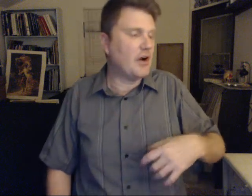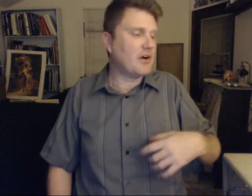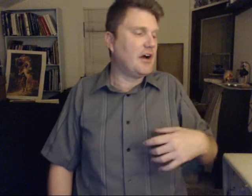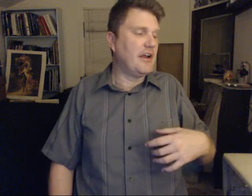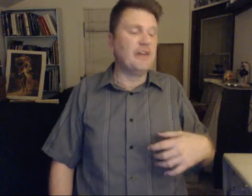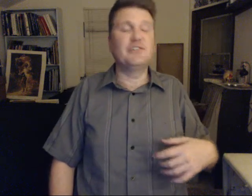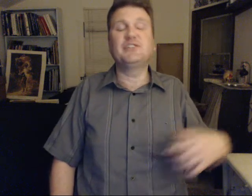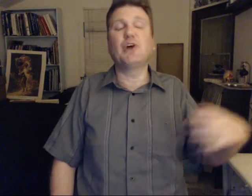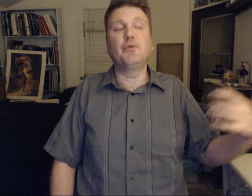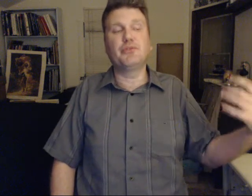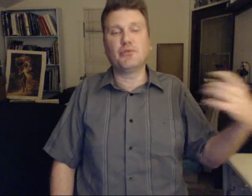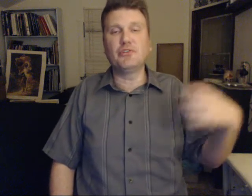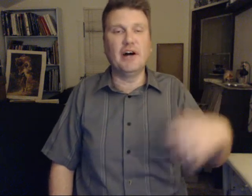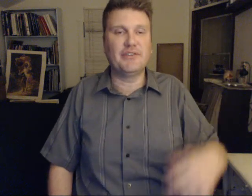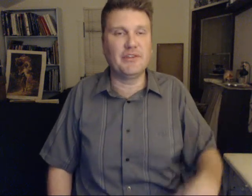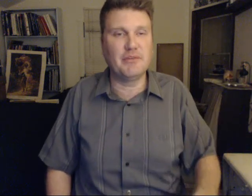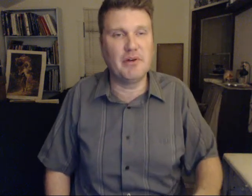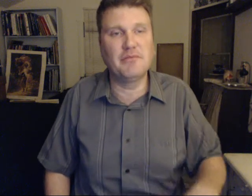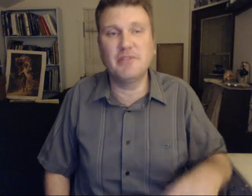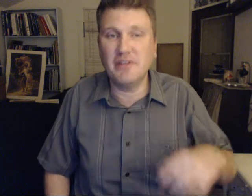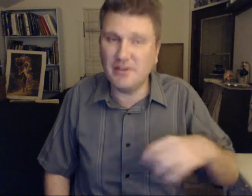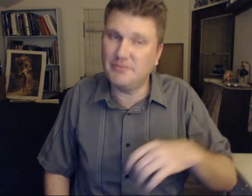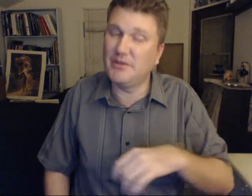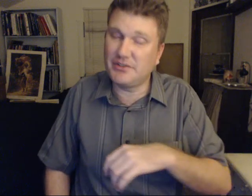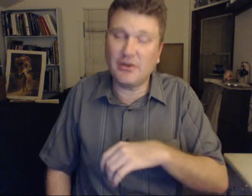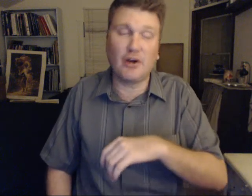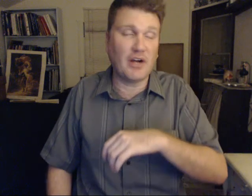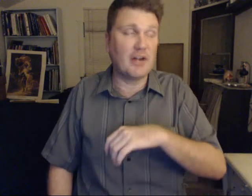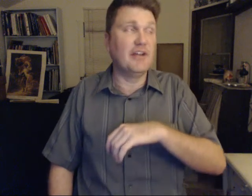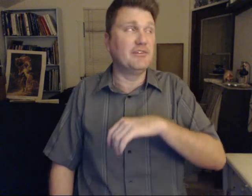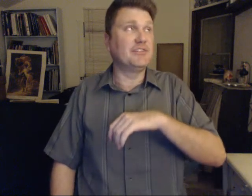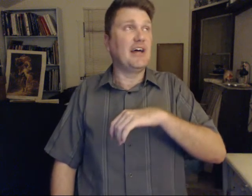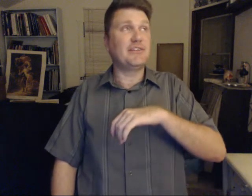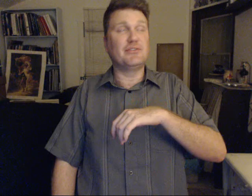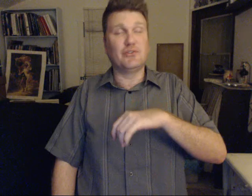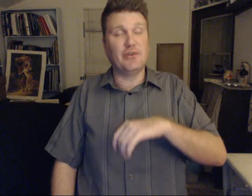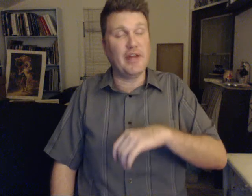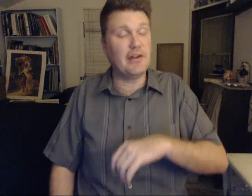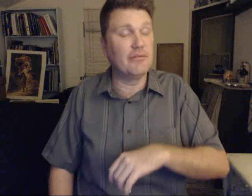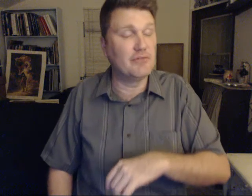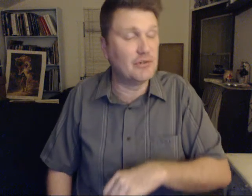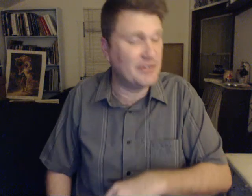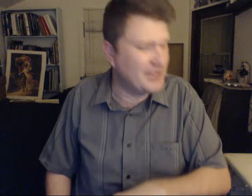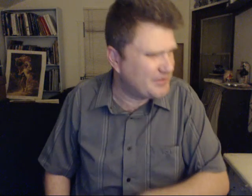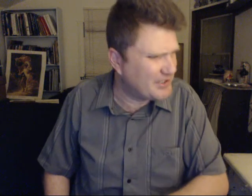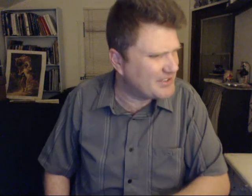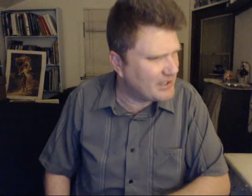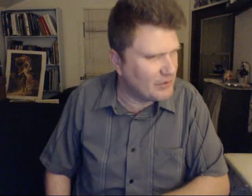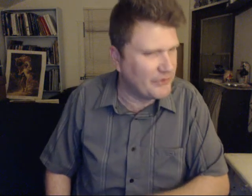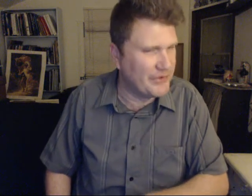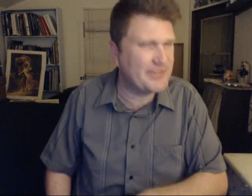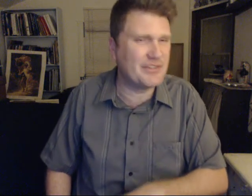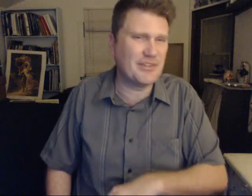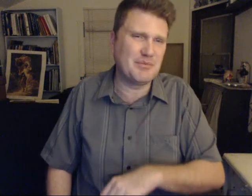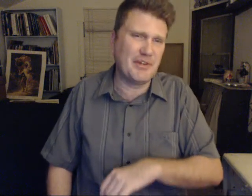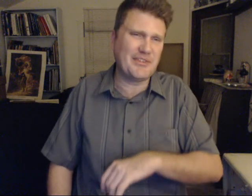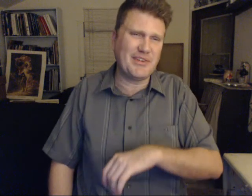archon energies helps you realize this. Much of the archon energies has to do with that, of loneliness. But it's not loneliness, it's just being single,